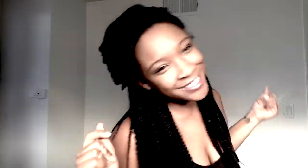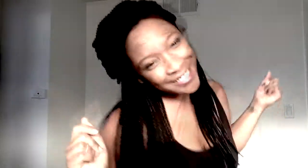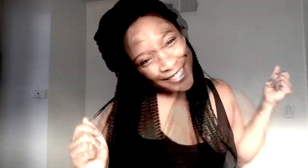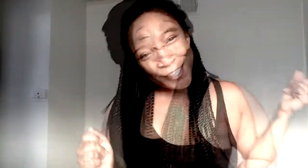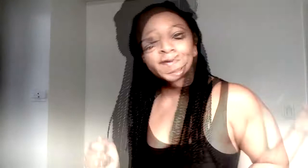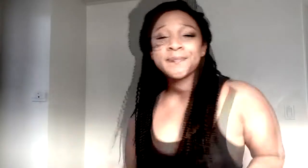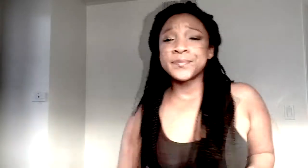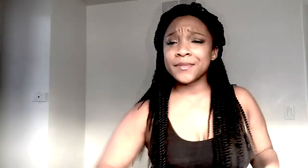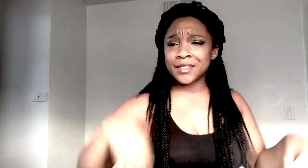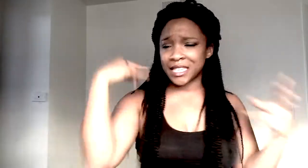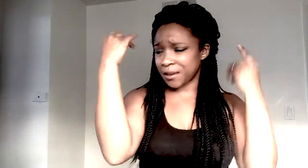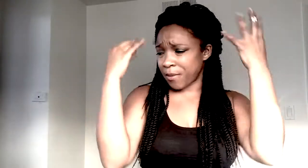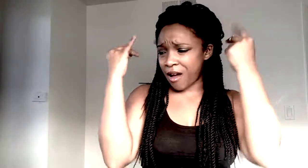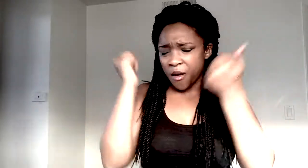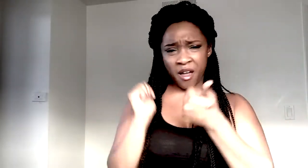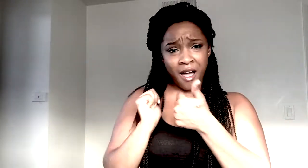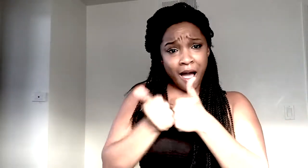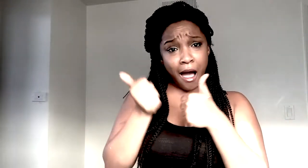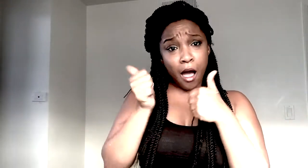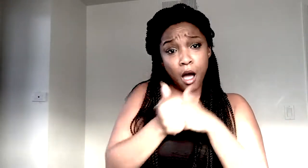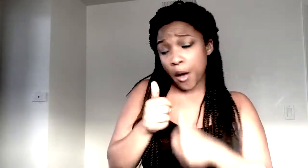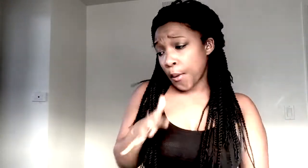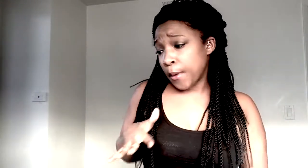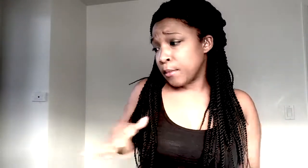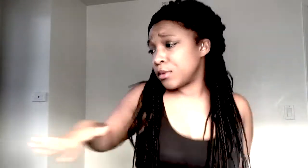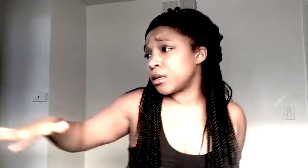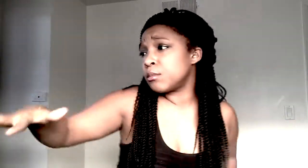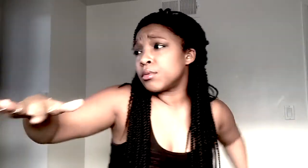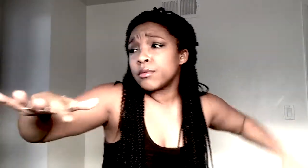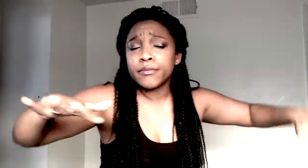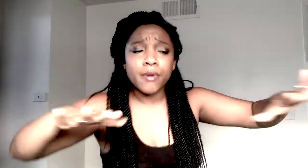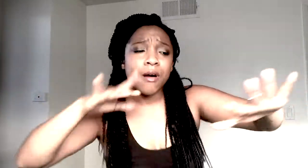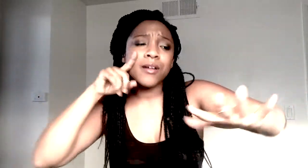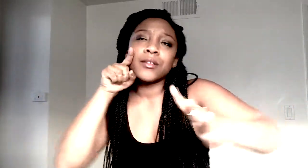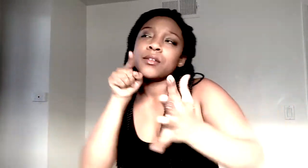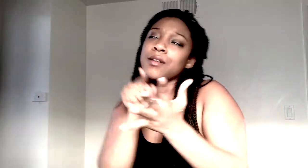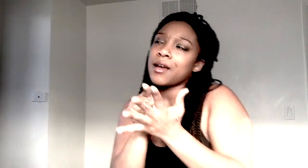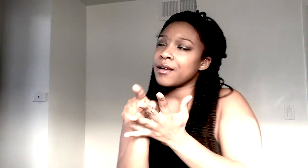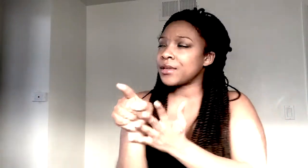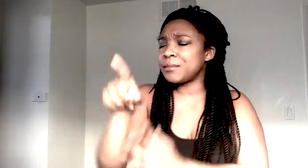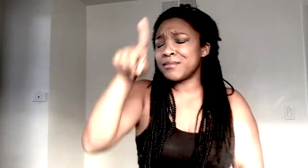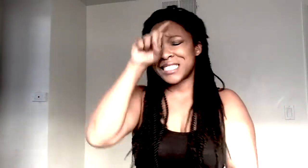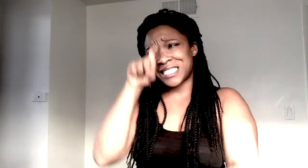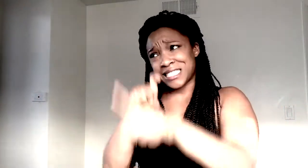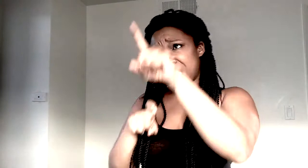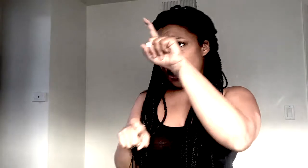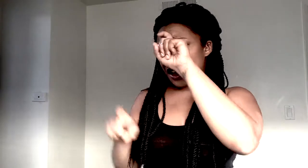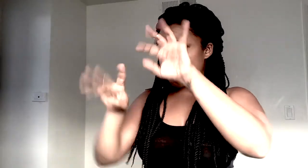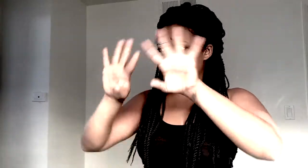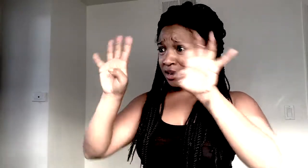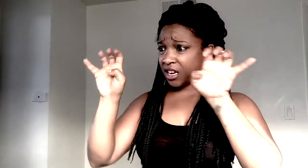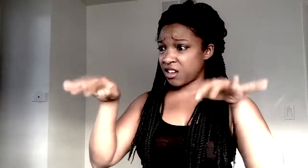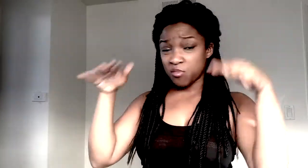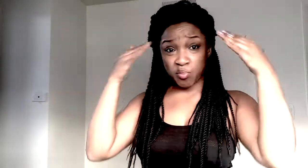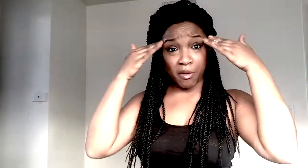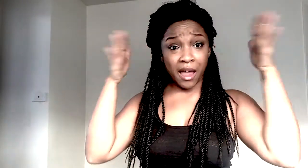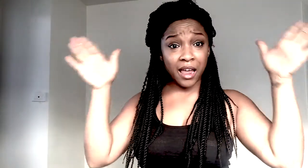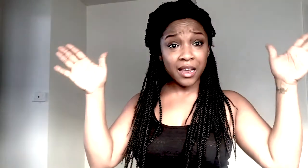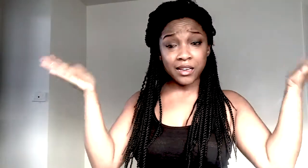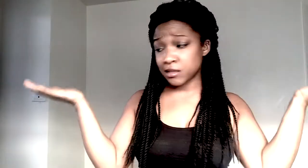And I'm thinking about how people fall in love in mysterious ways